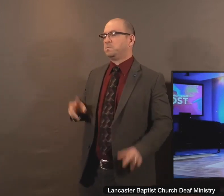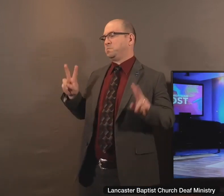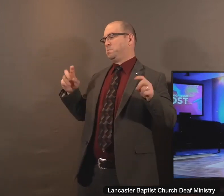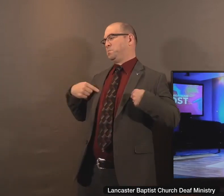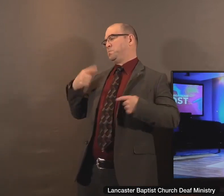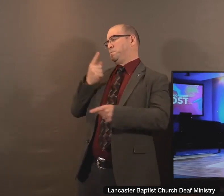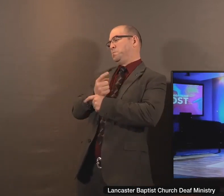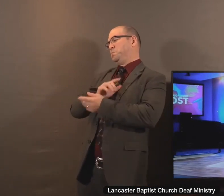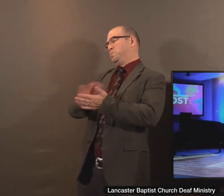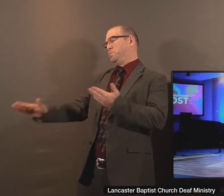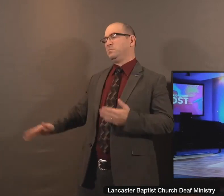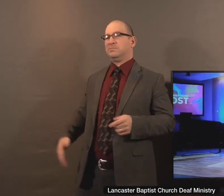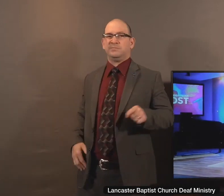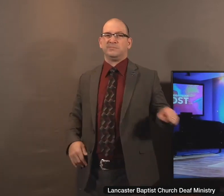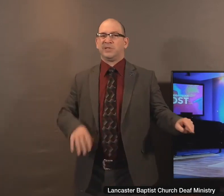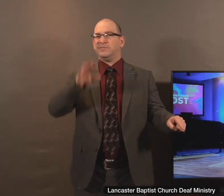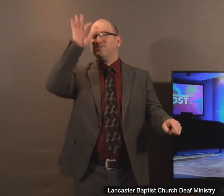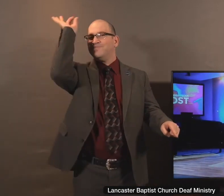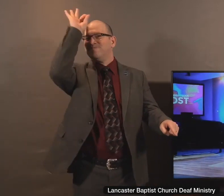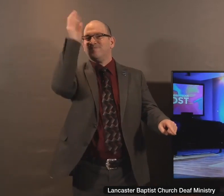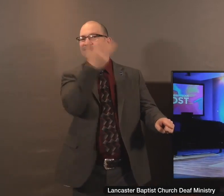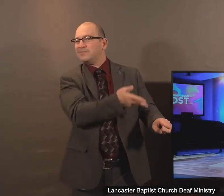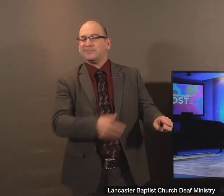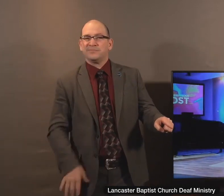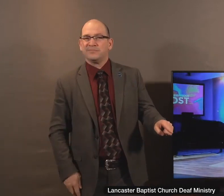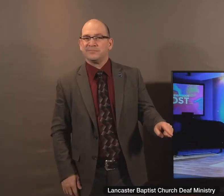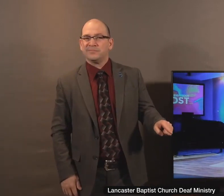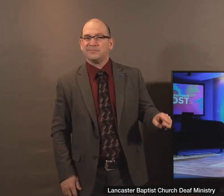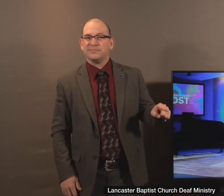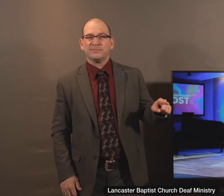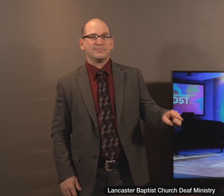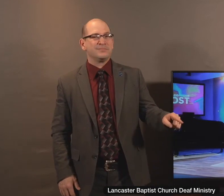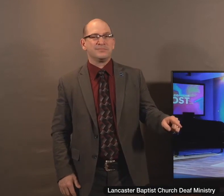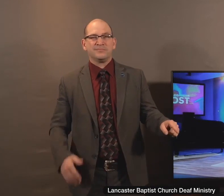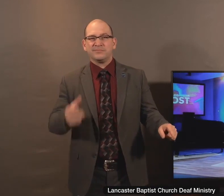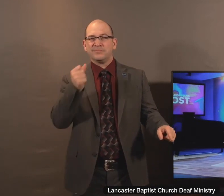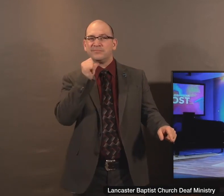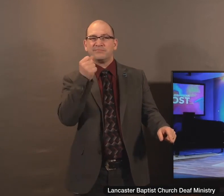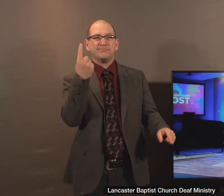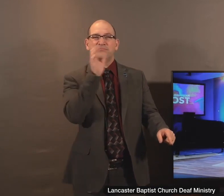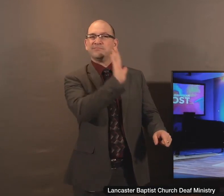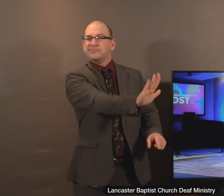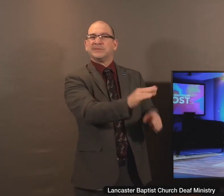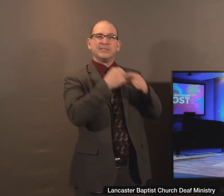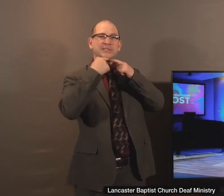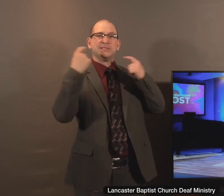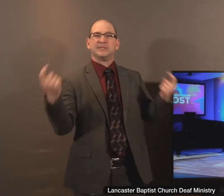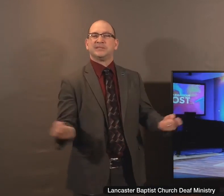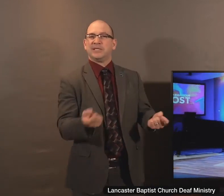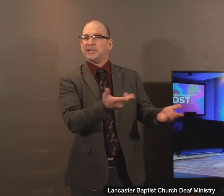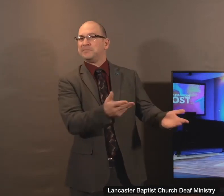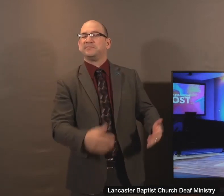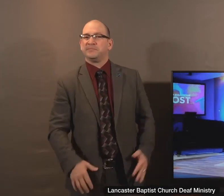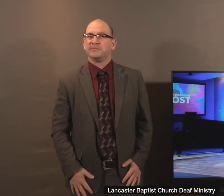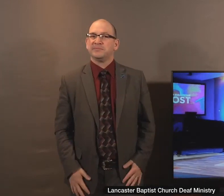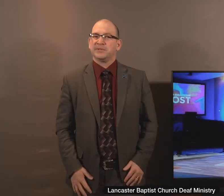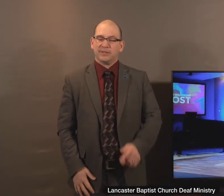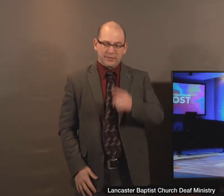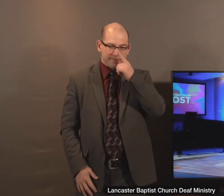insight. He had blind spots, if you will, things that he wasn't seeing very well. His first